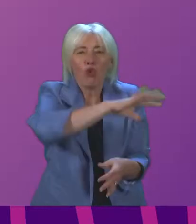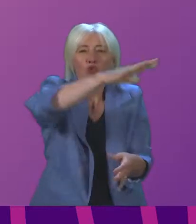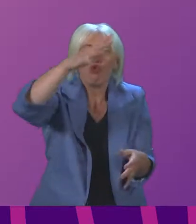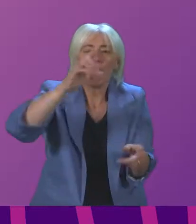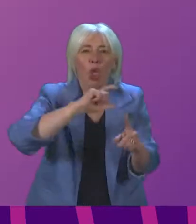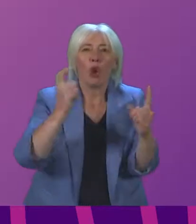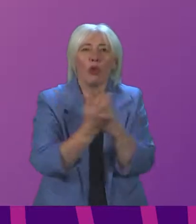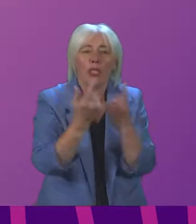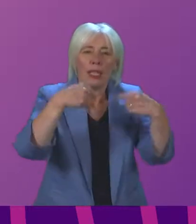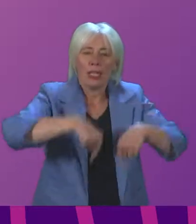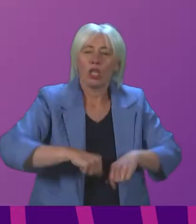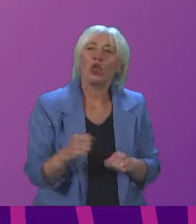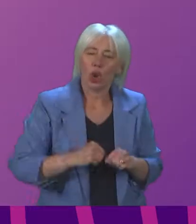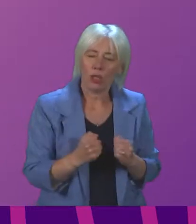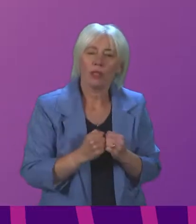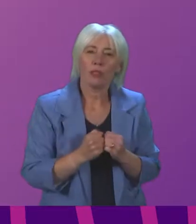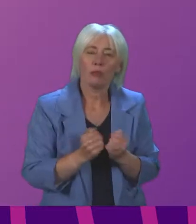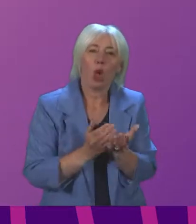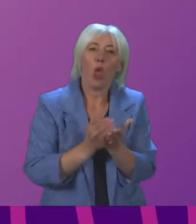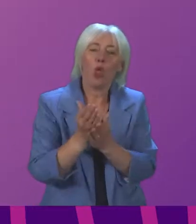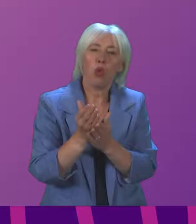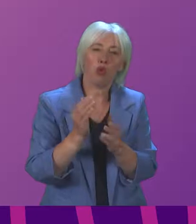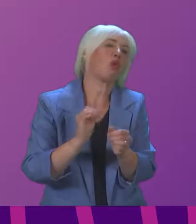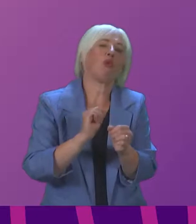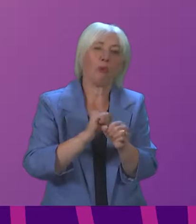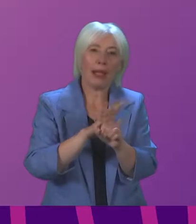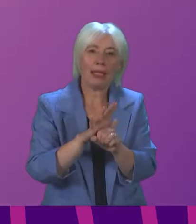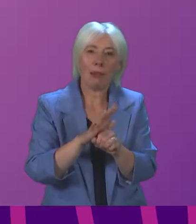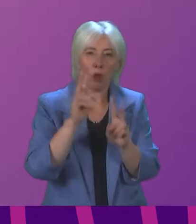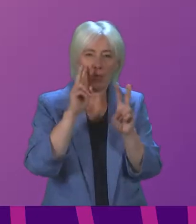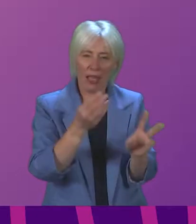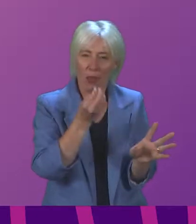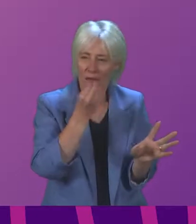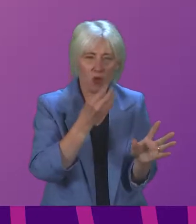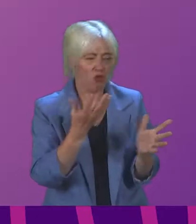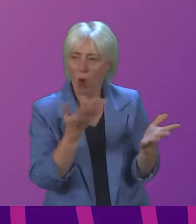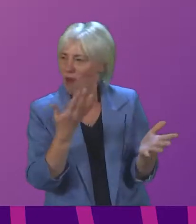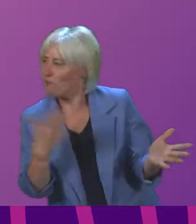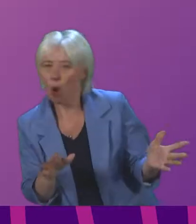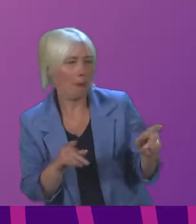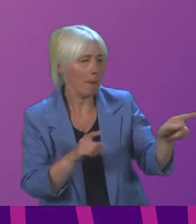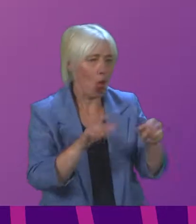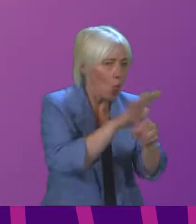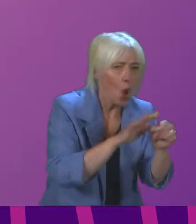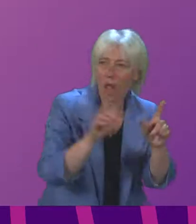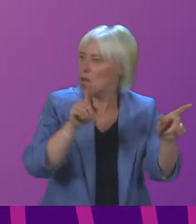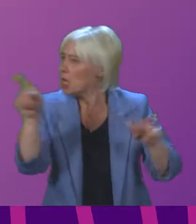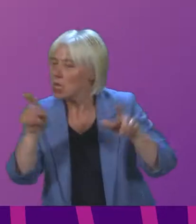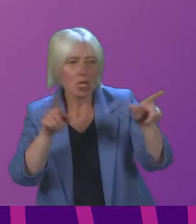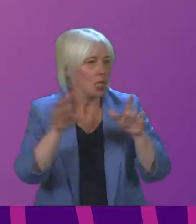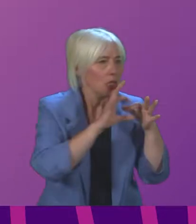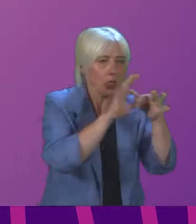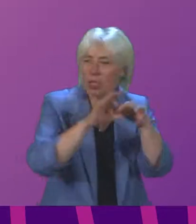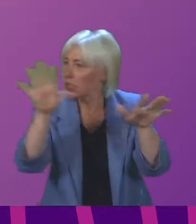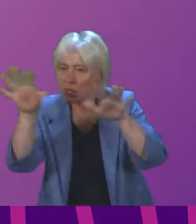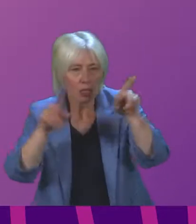Scotland. Throughout the pandemic, they have shown a fleetness of food by changing where they have got their deliveries from, getting more local produce and working with people